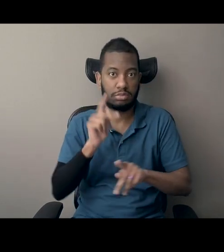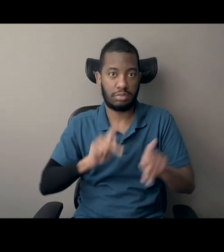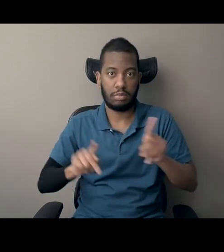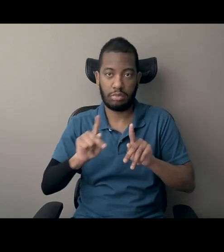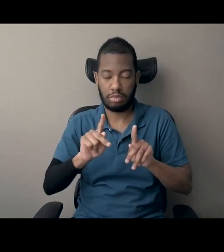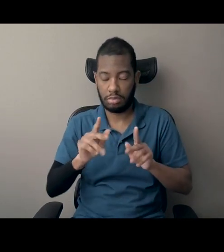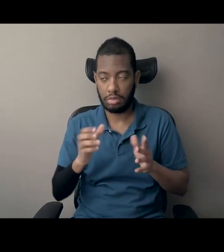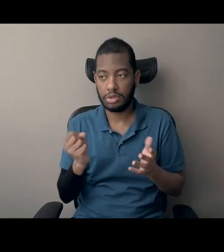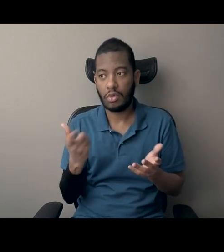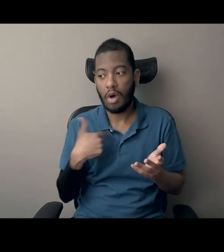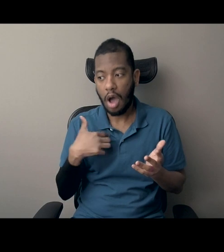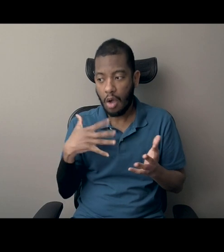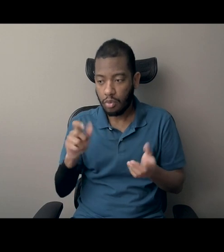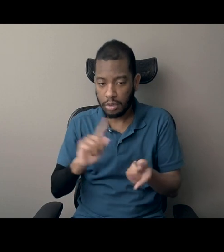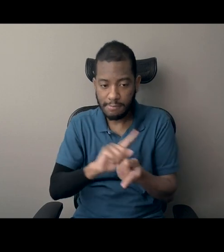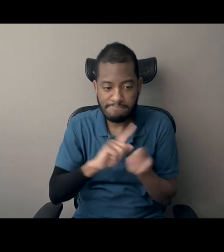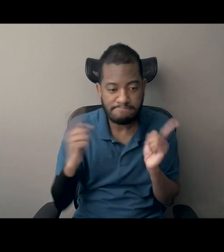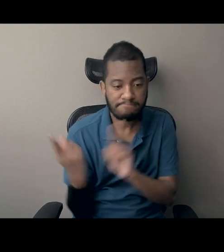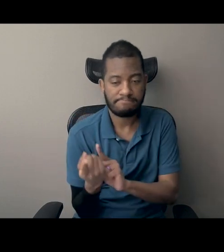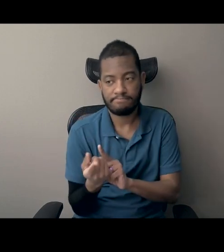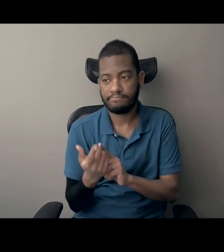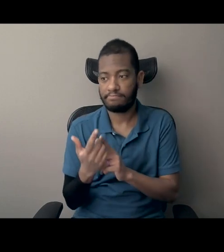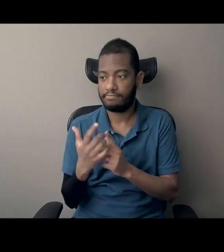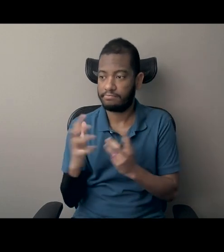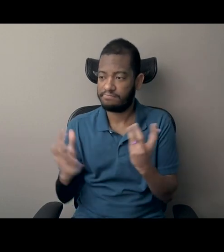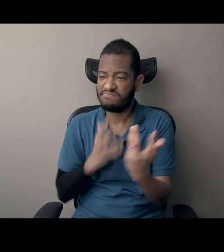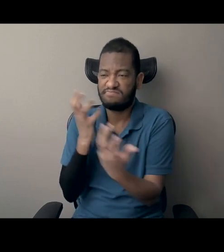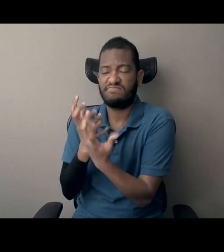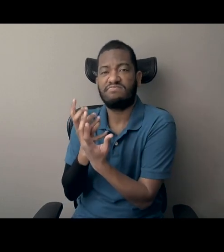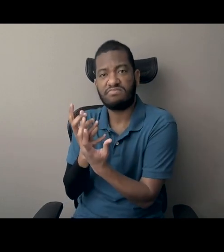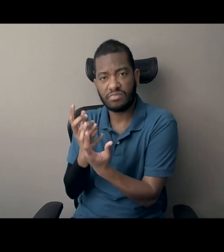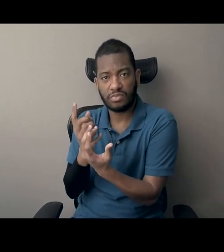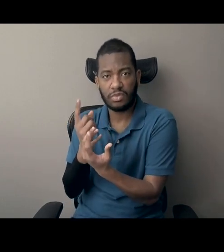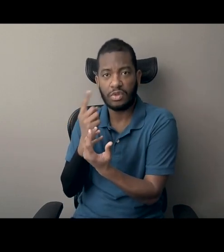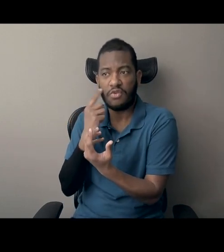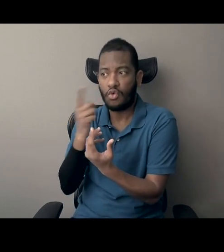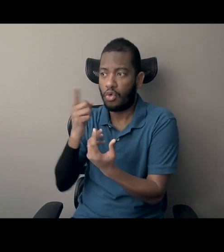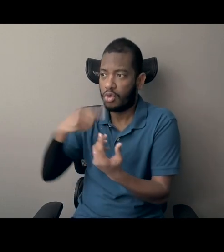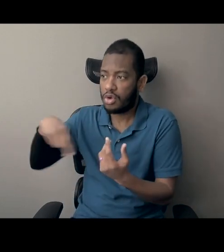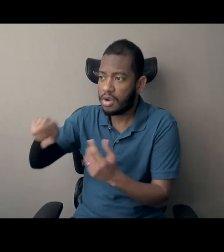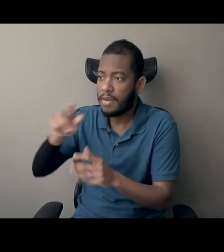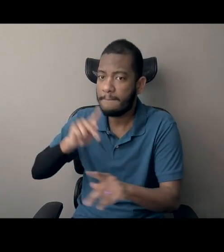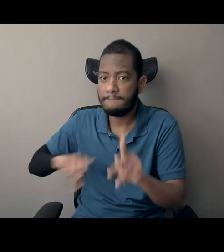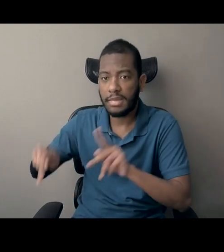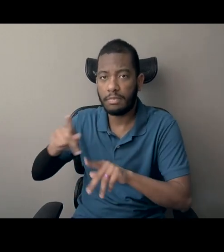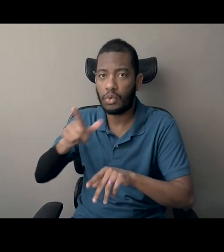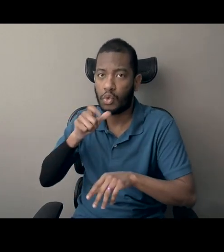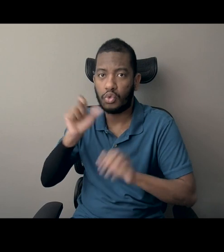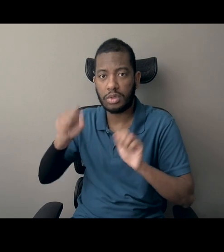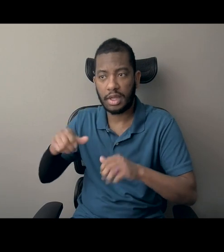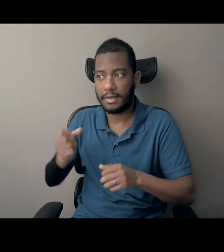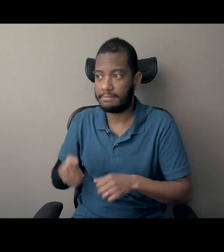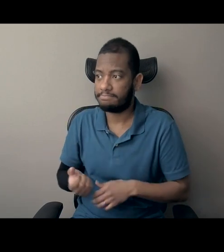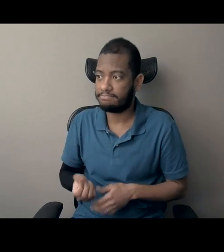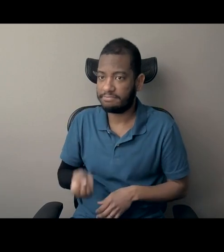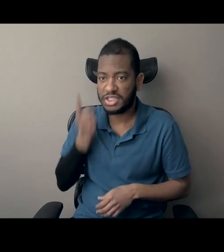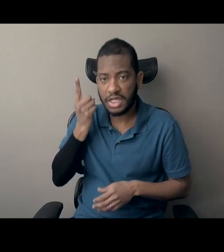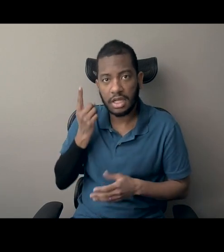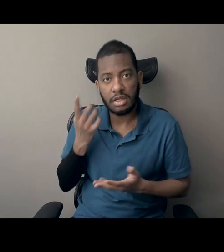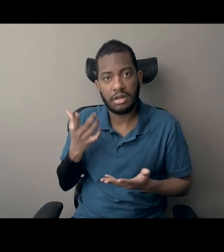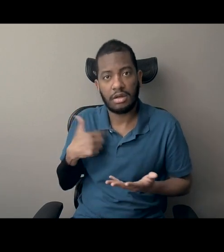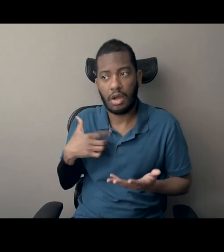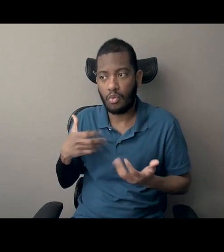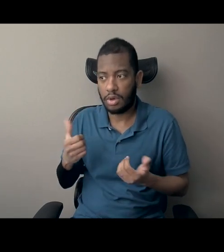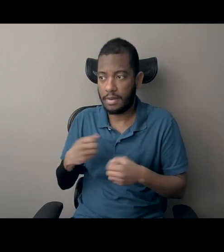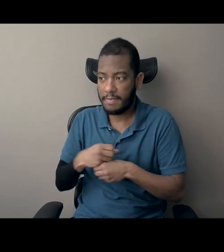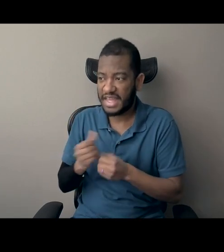and understand as, you know, easy to understand because I felt like this narrative was so important. Um, if we just lock